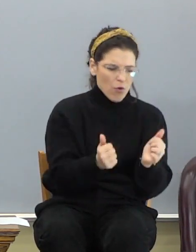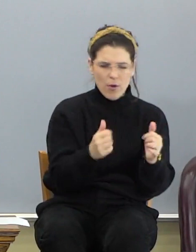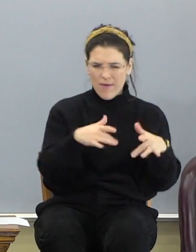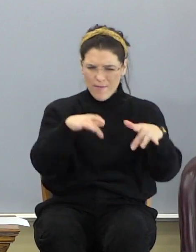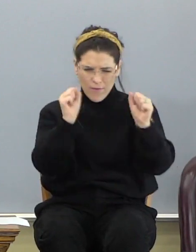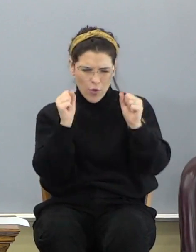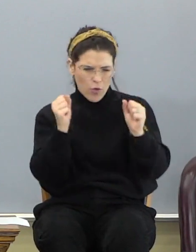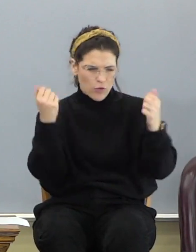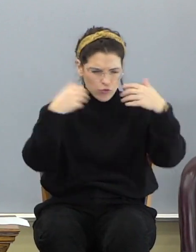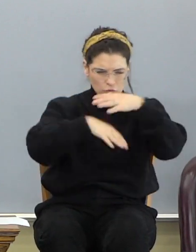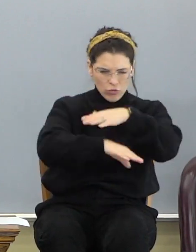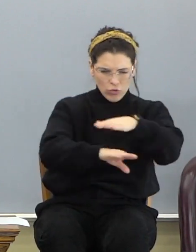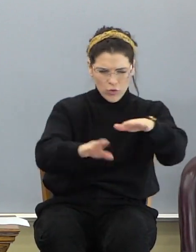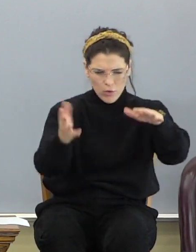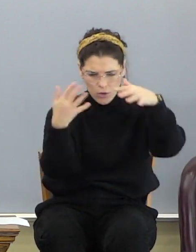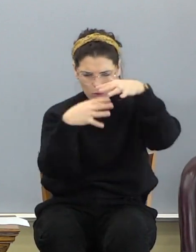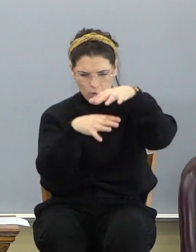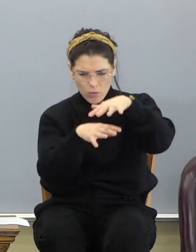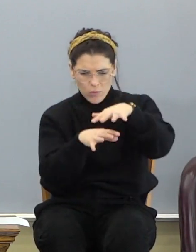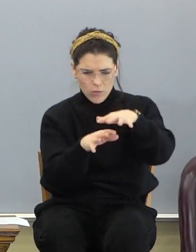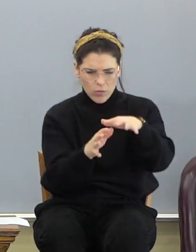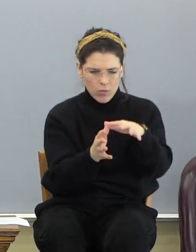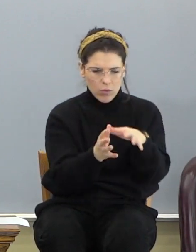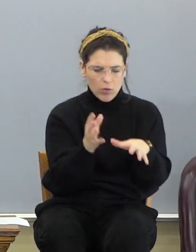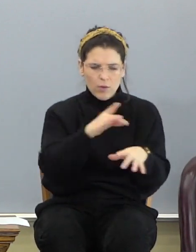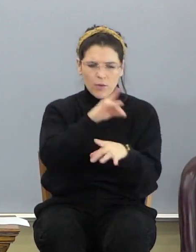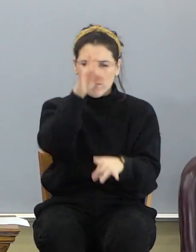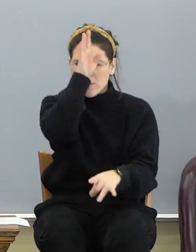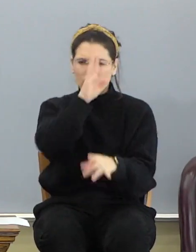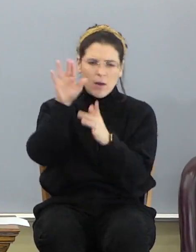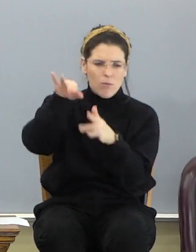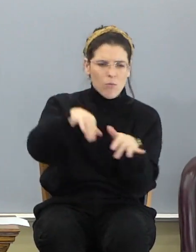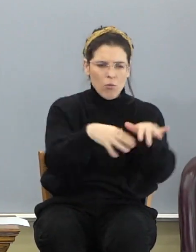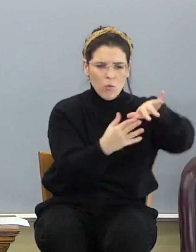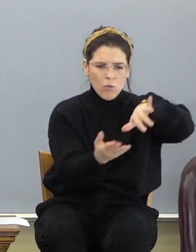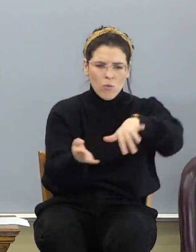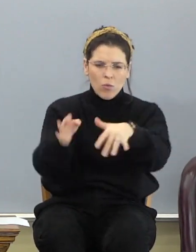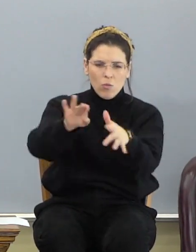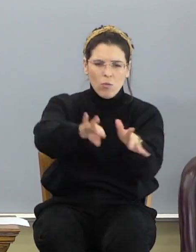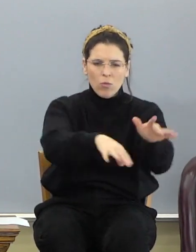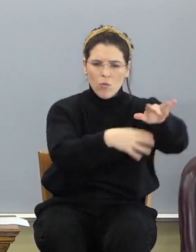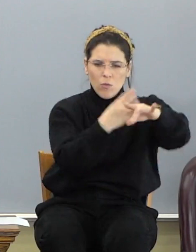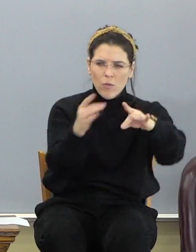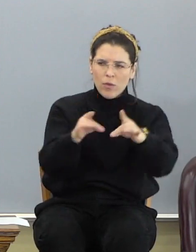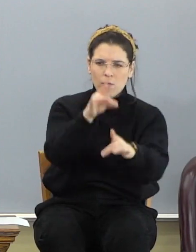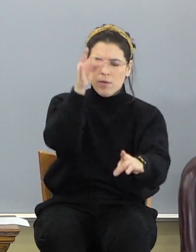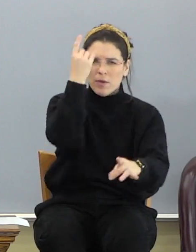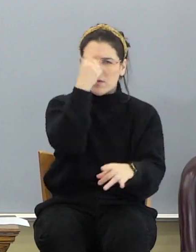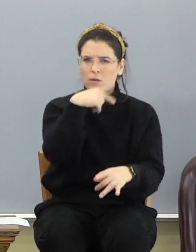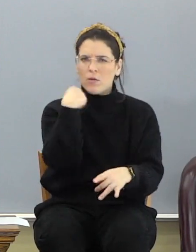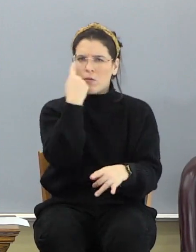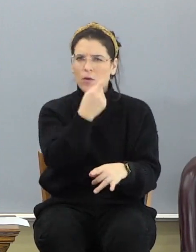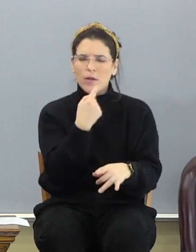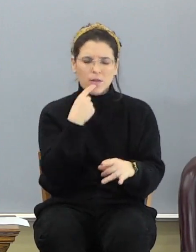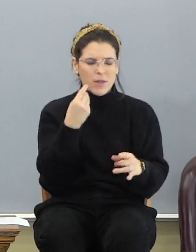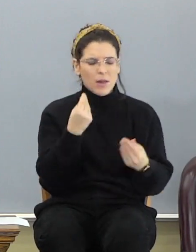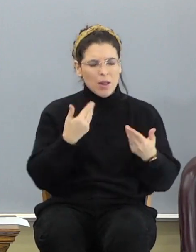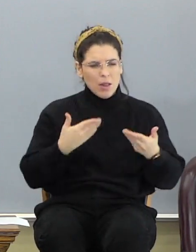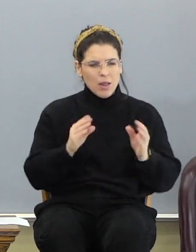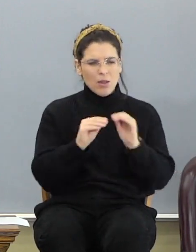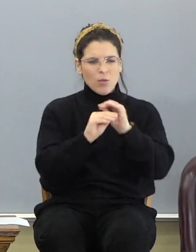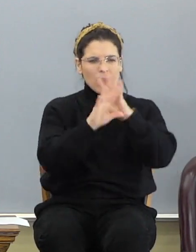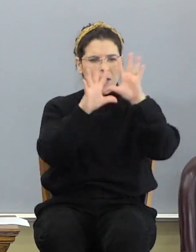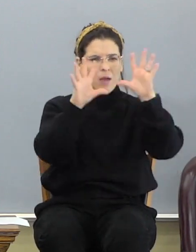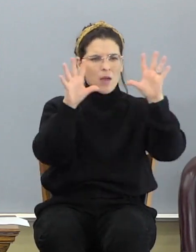deep. There's the deep. And the Spirit of God moved upon the face of the waters. And He said, let there be light.